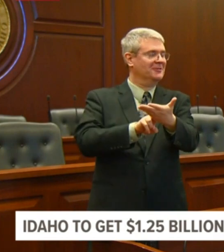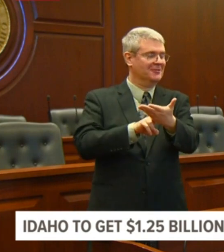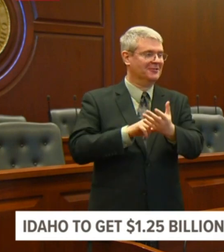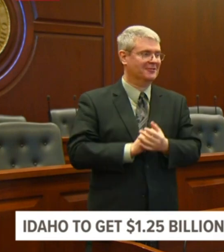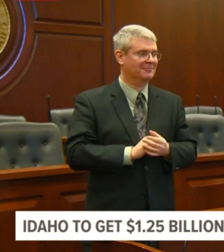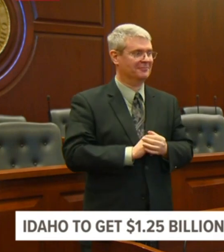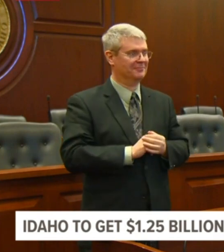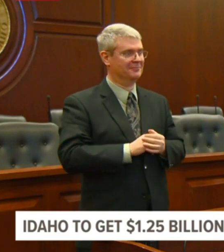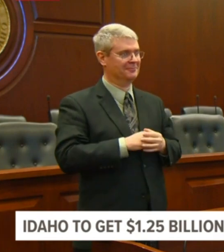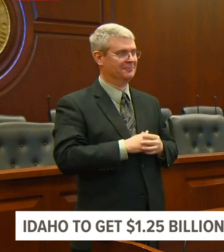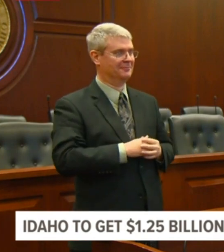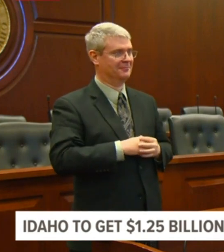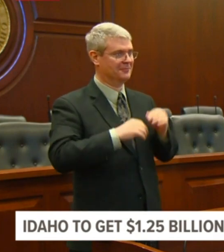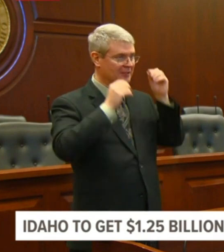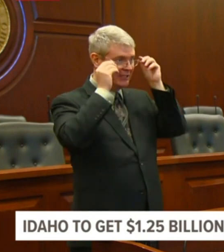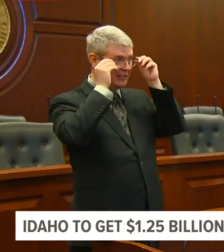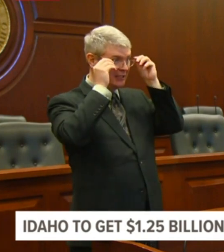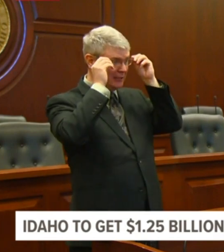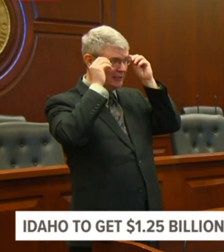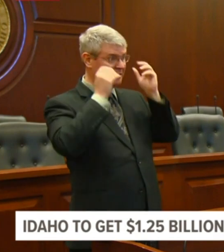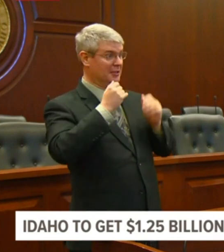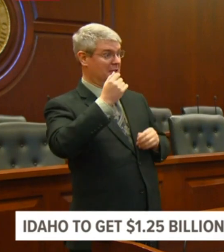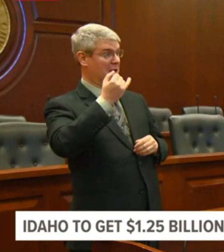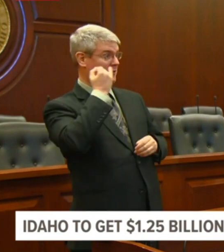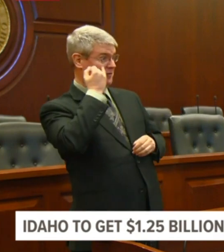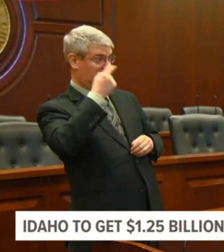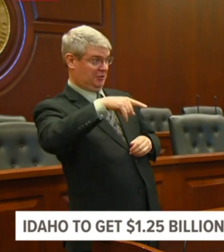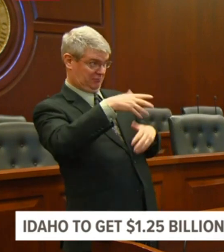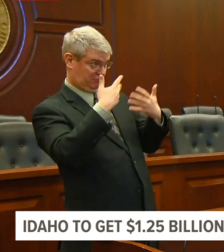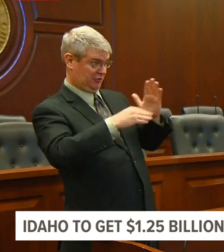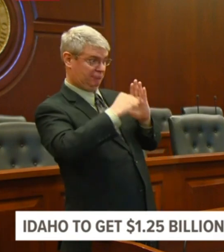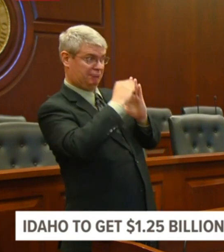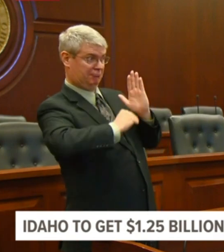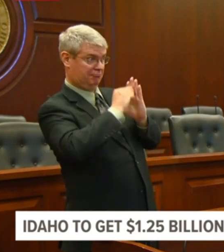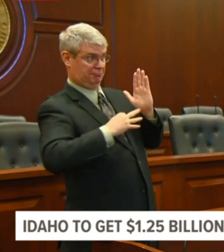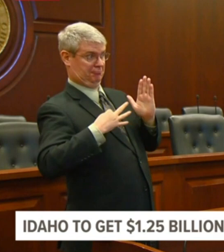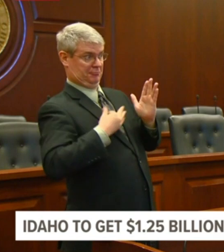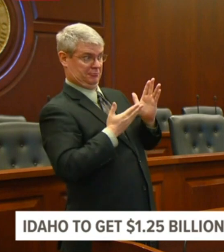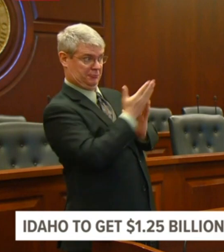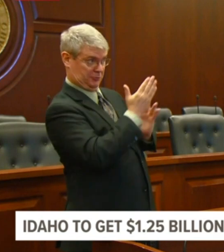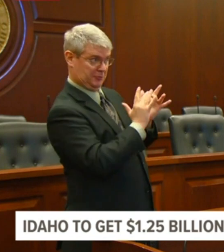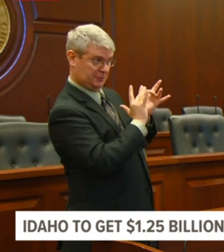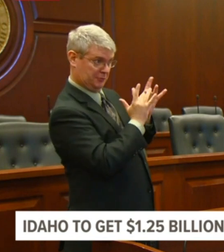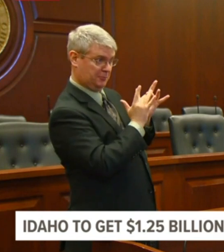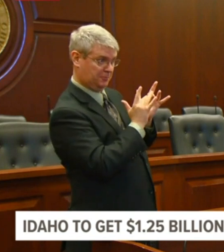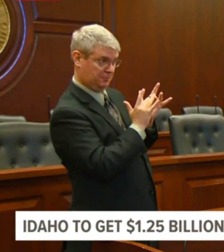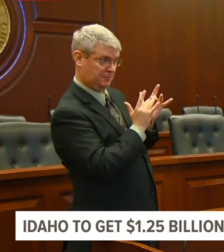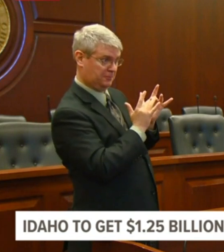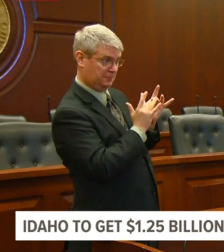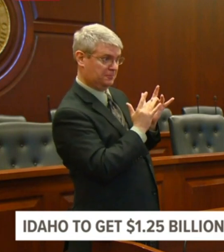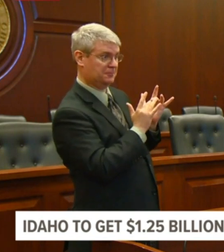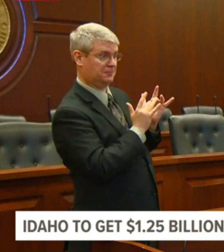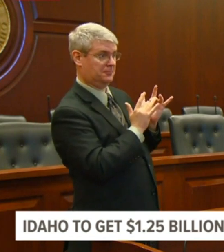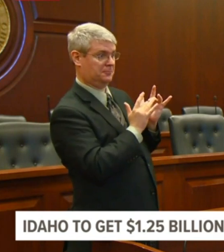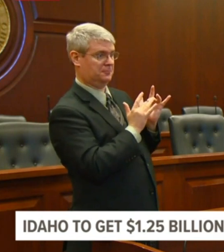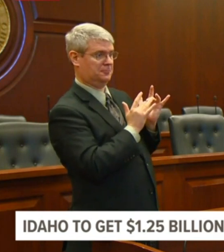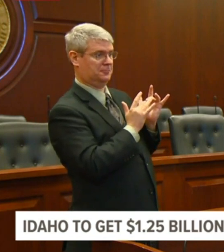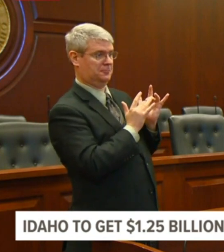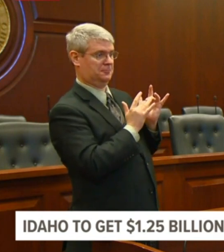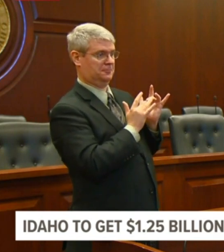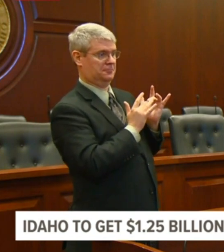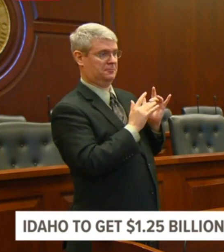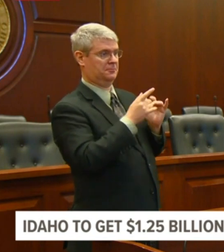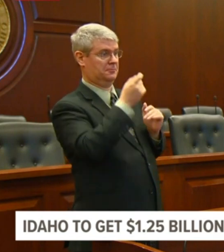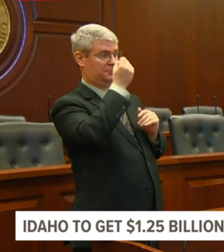apply for a disaster loan, you can receive right now until the president signs the bill up to $2 million in disaster